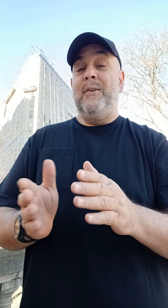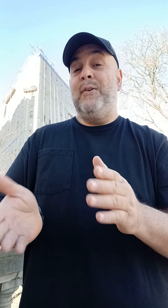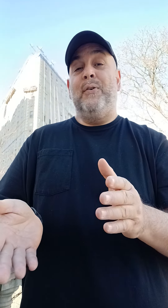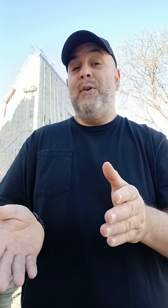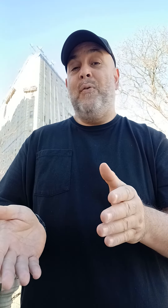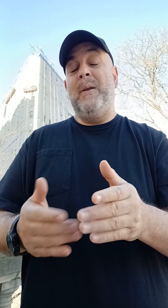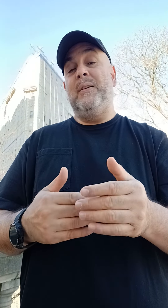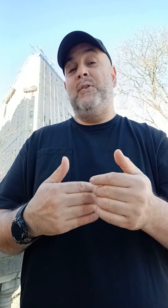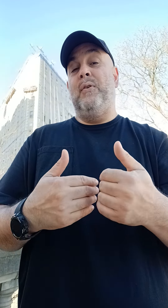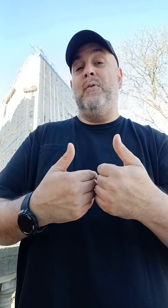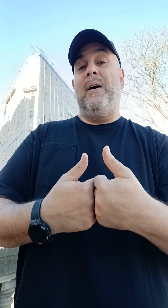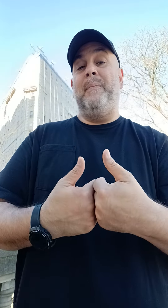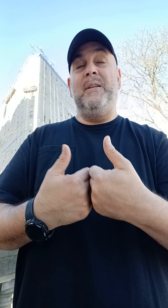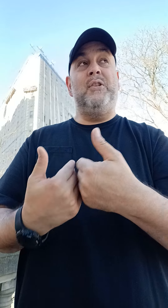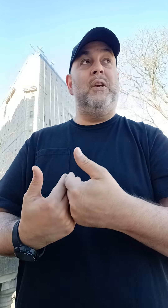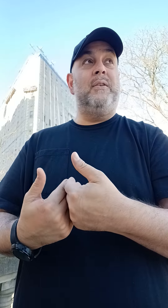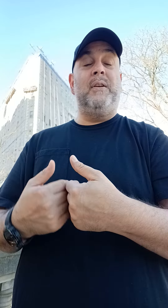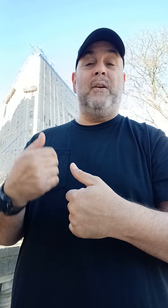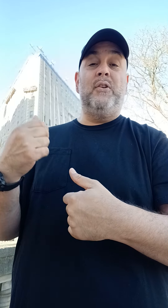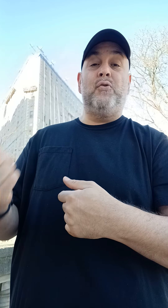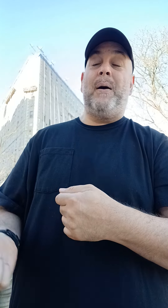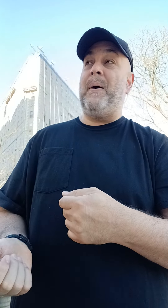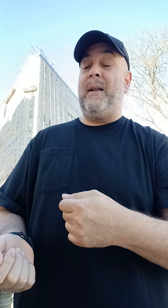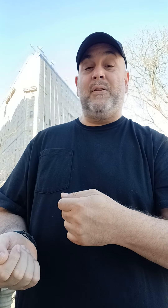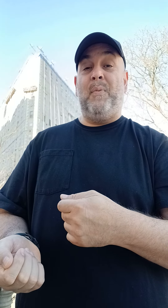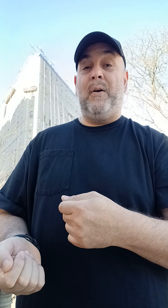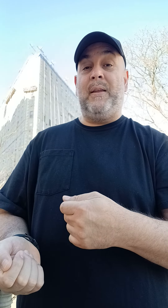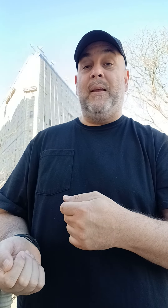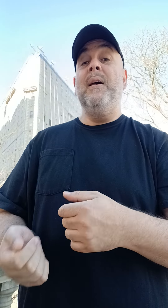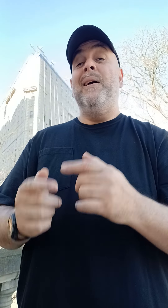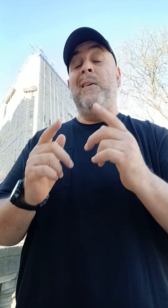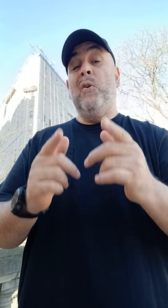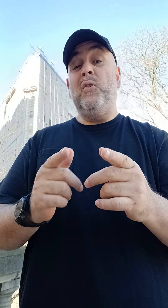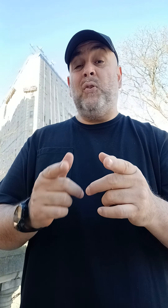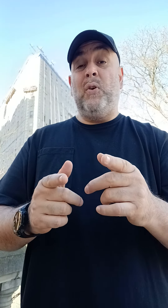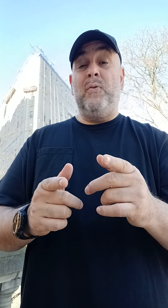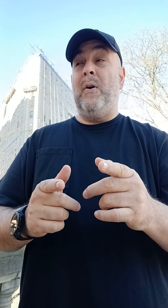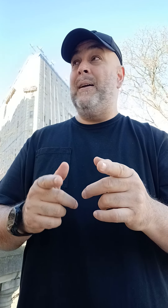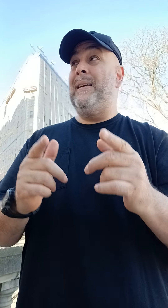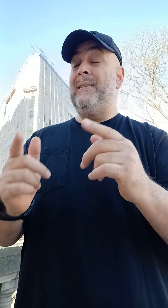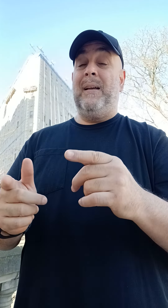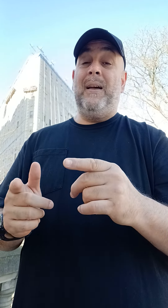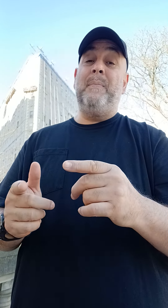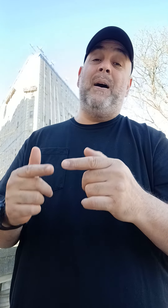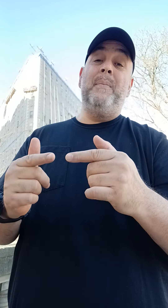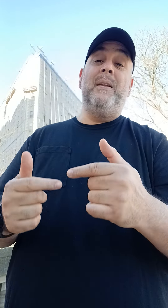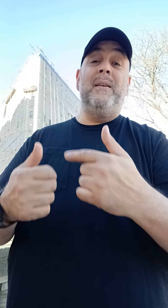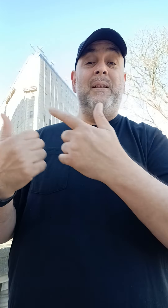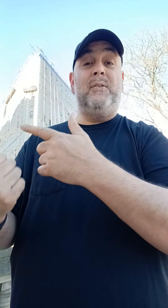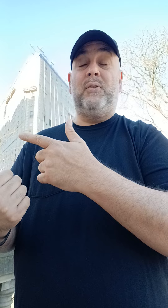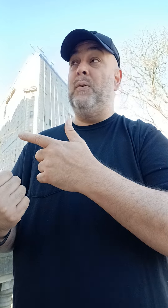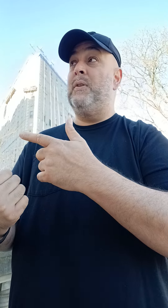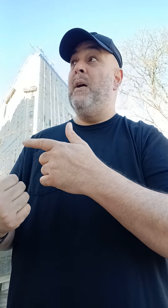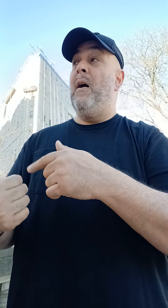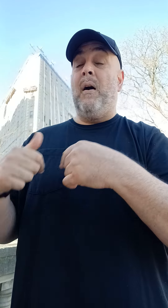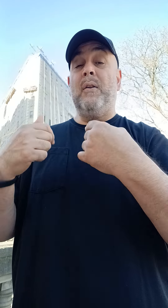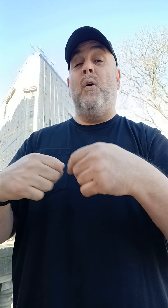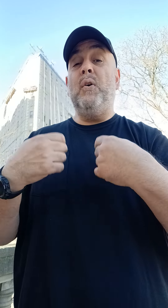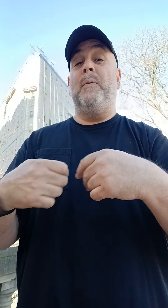you don't know because you don't know how many shares they're going to drop out on the market. You also don't know at that time how many of the institutes are going to also